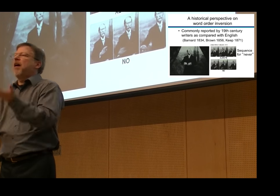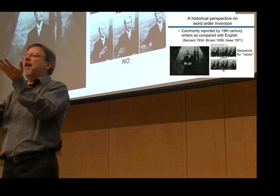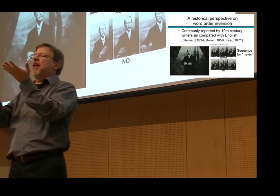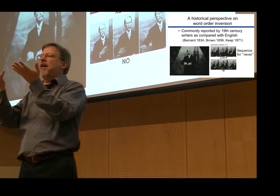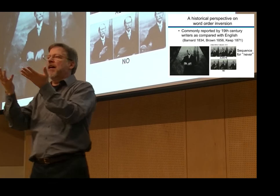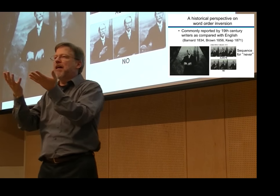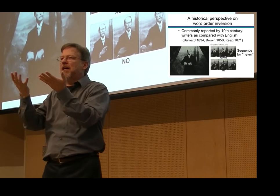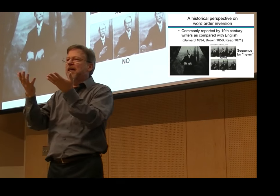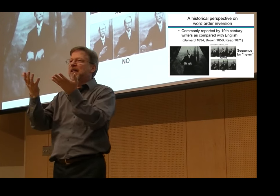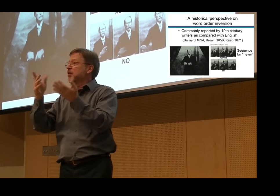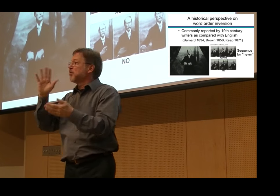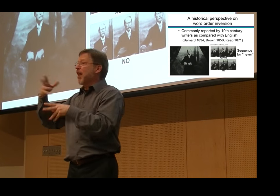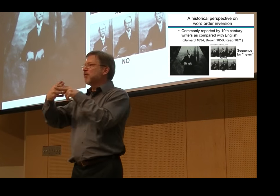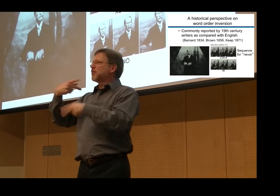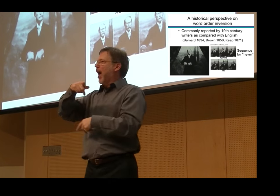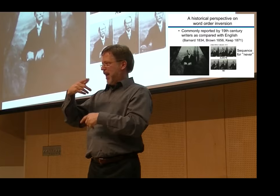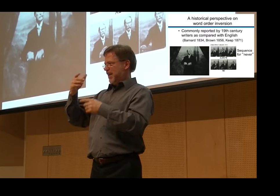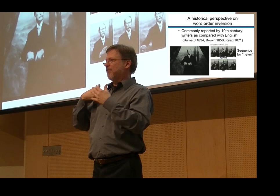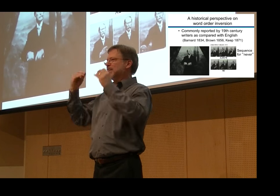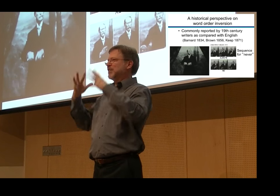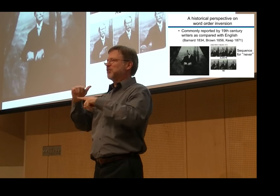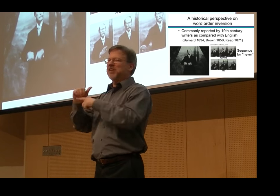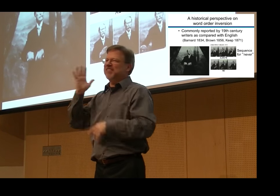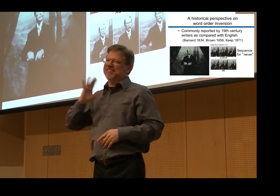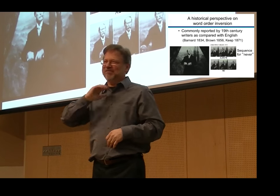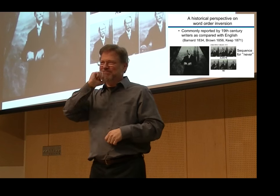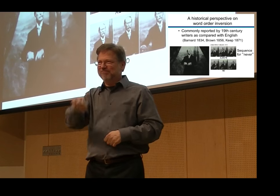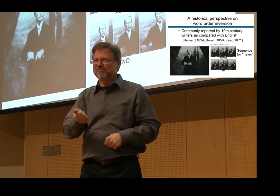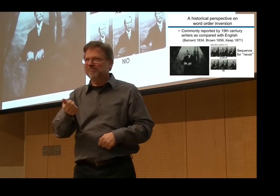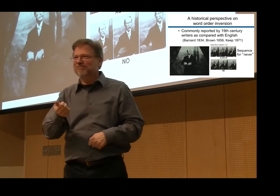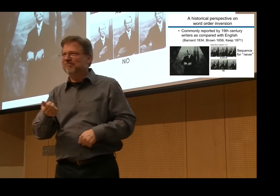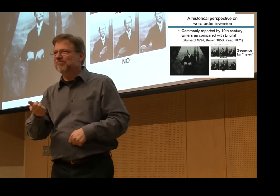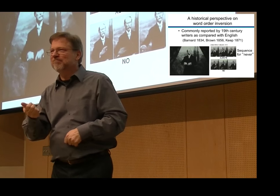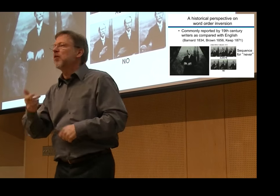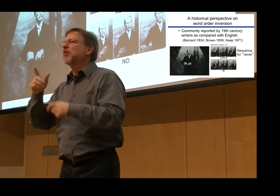That particular mentoring process was forgotten during the dark period.